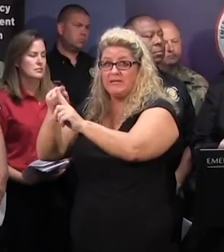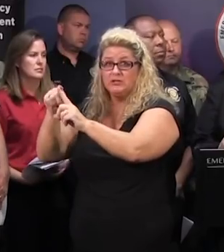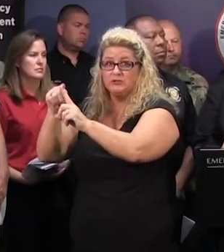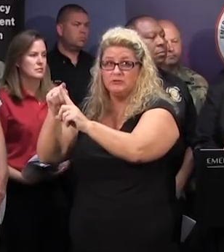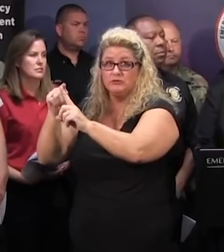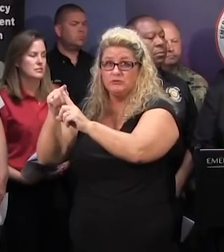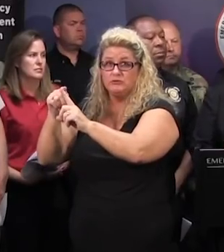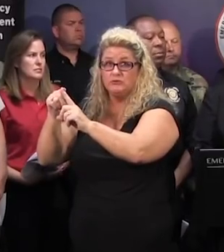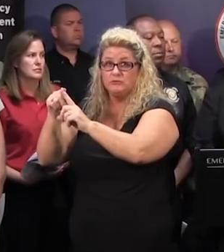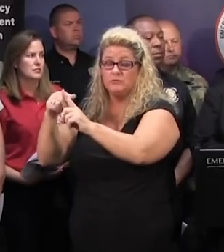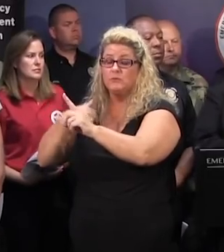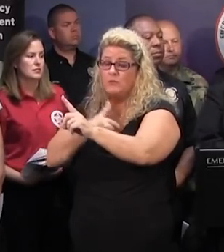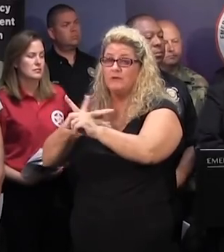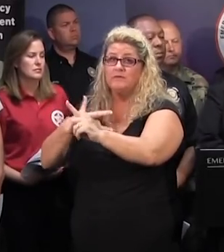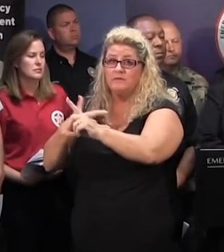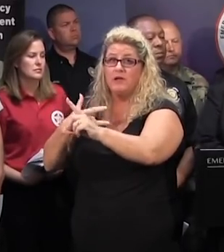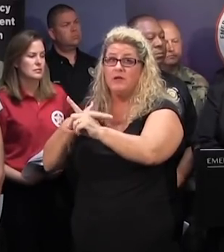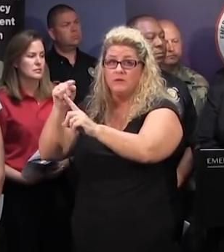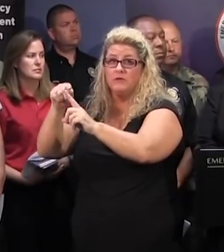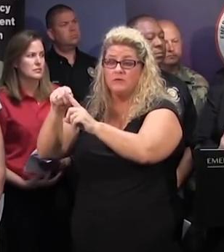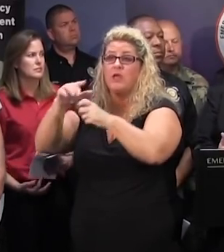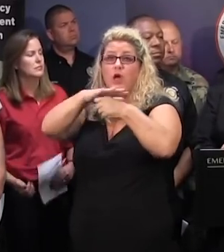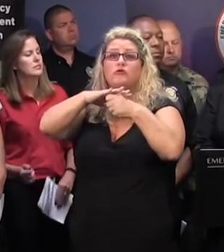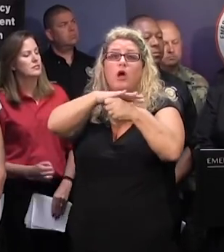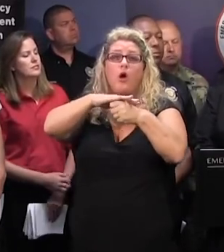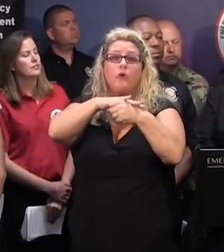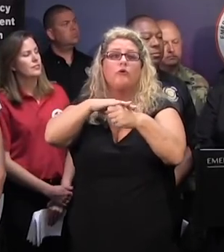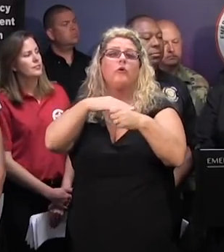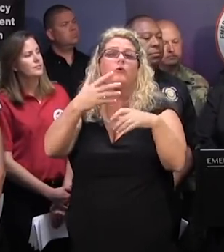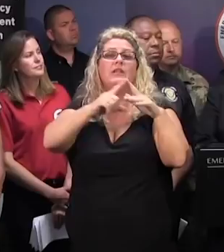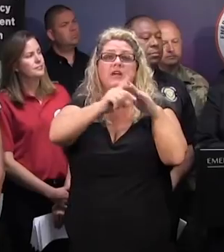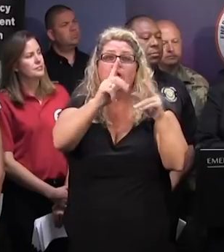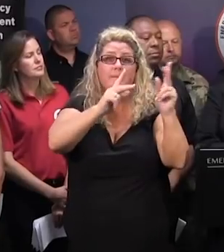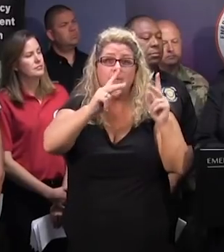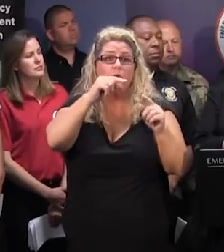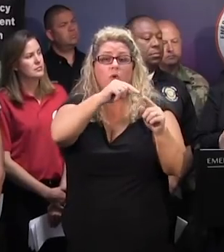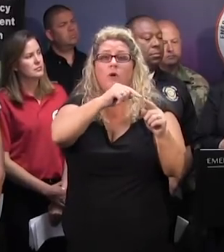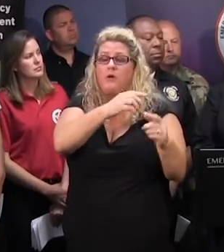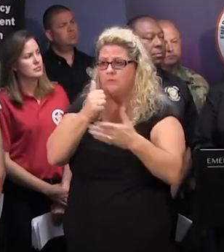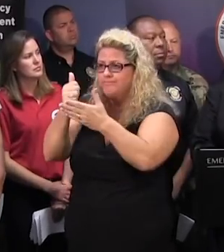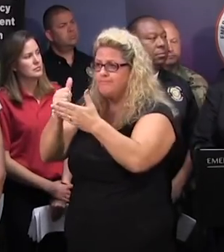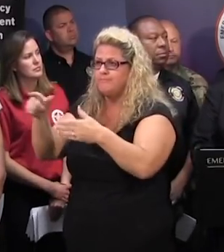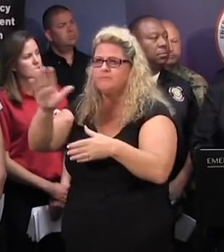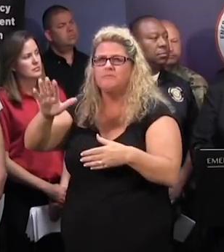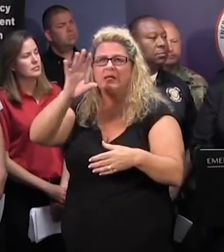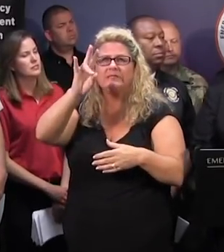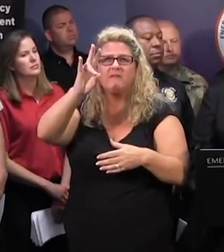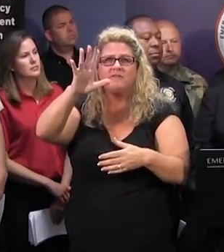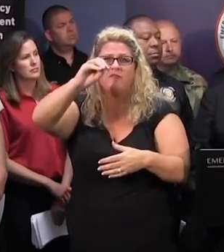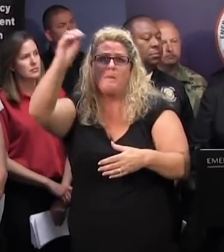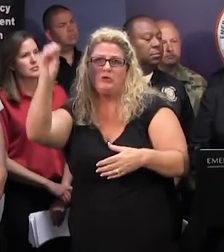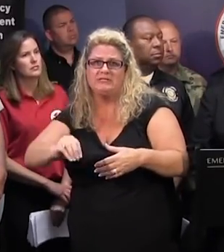participation by the locals in the evacuation. We believe we achieved somewhere between 70% 75